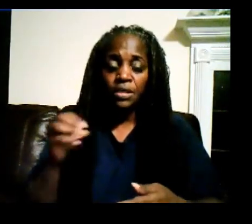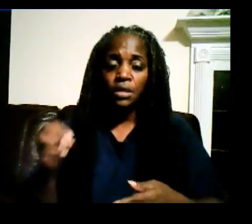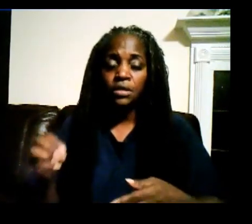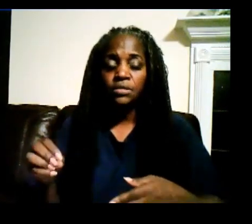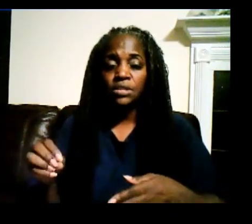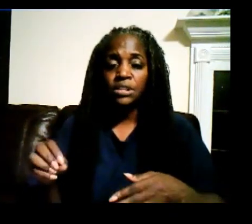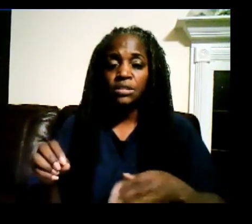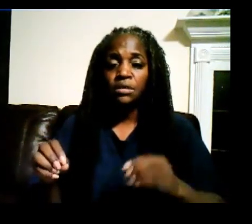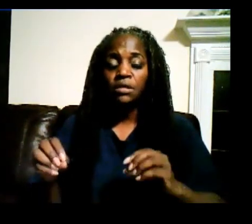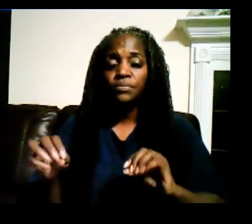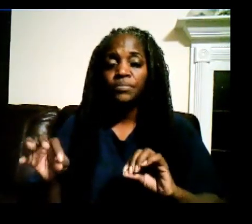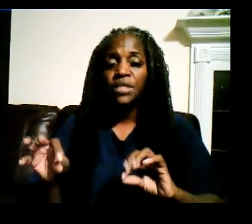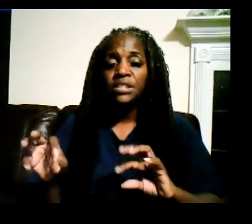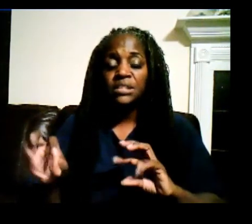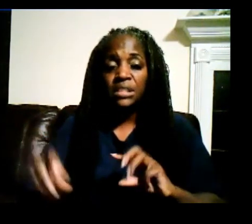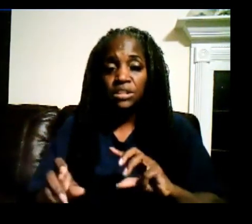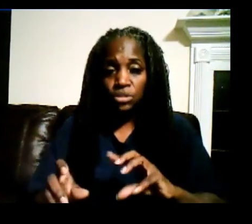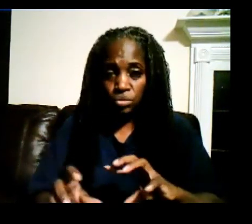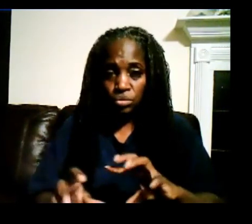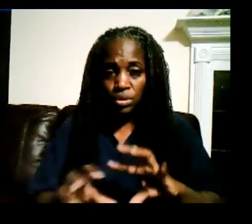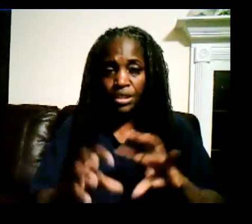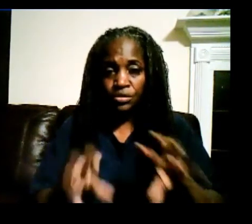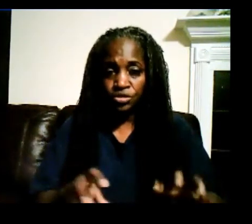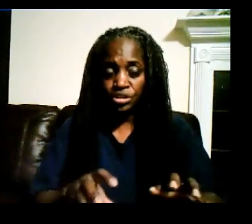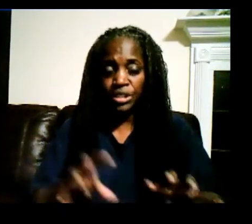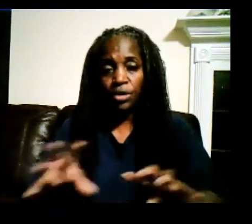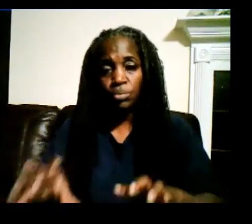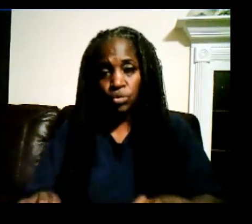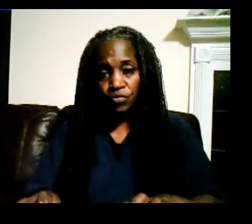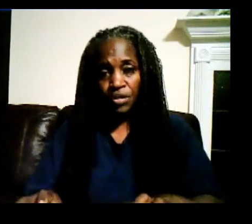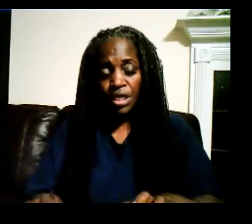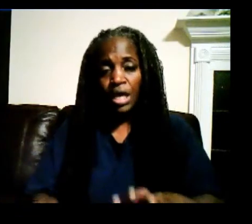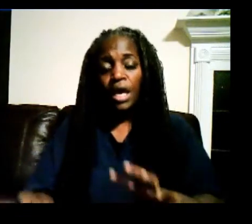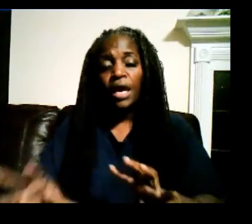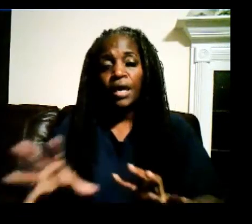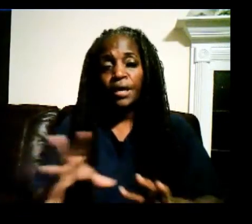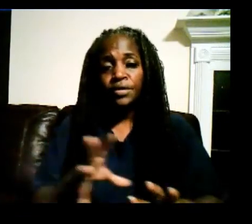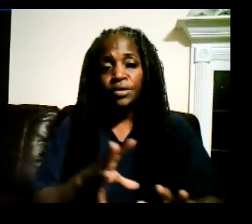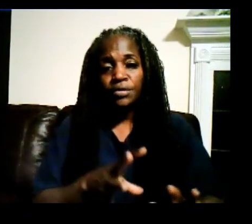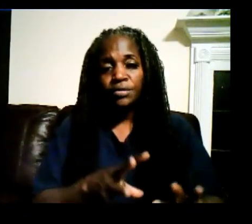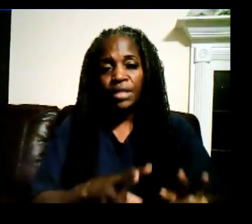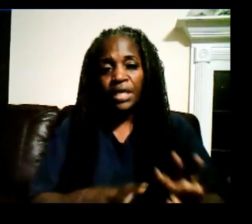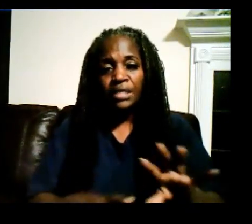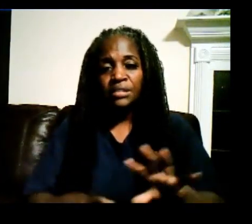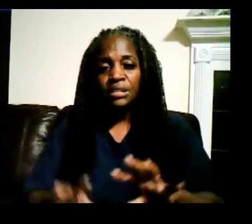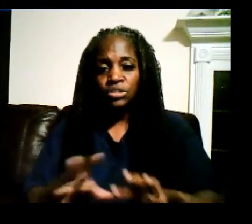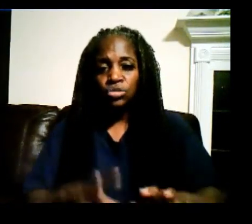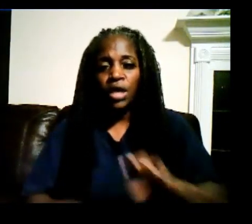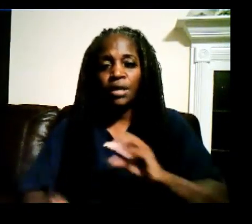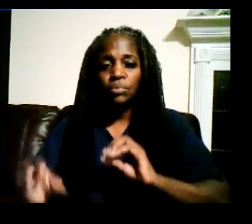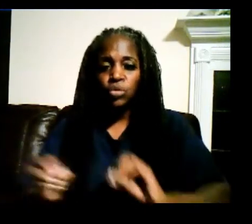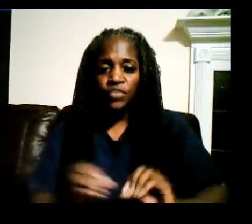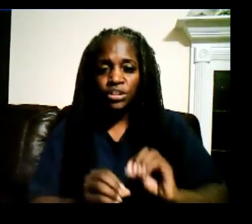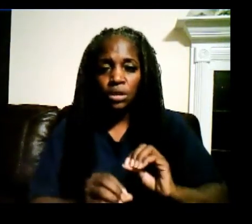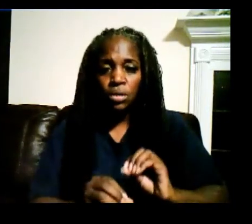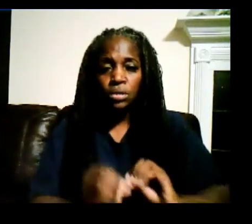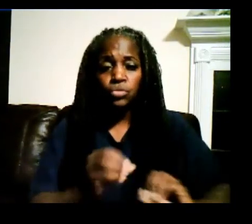seasonal energies that are moving. And they tend to kind of move us along a little